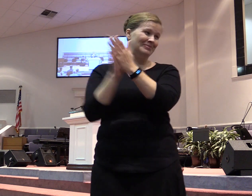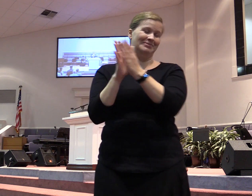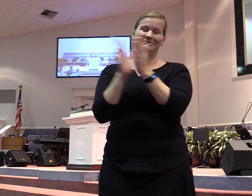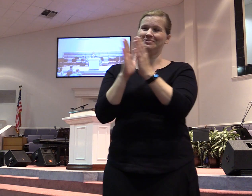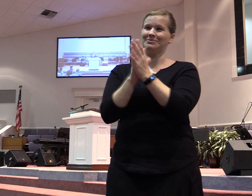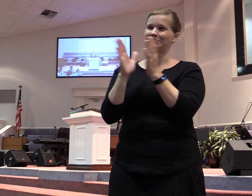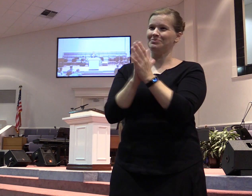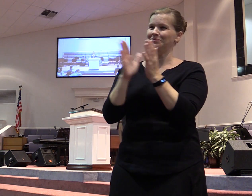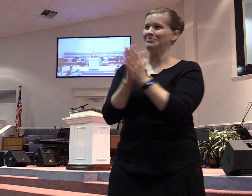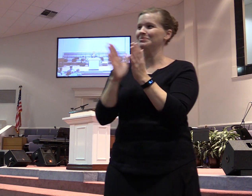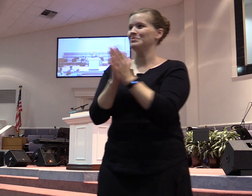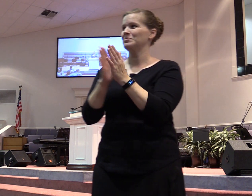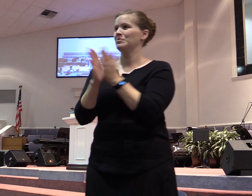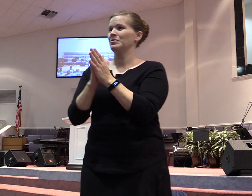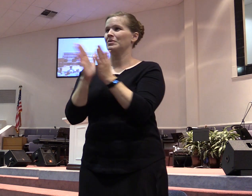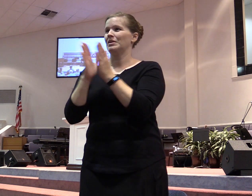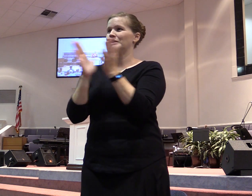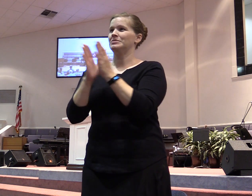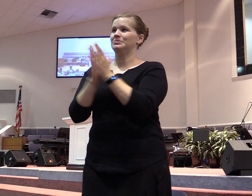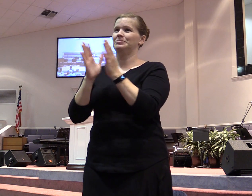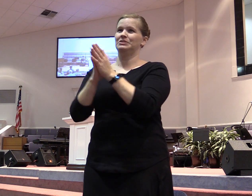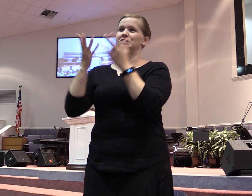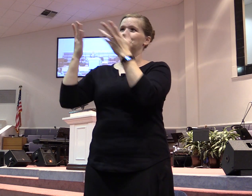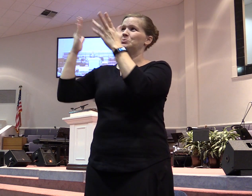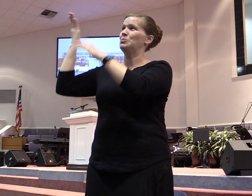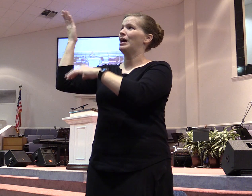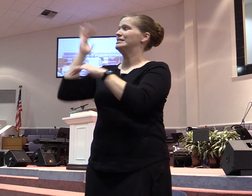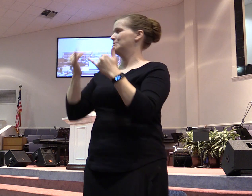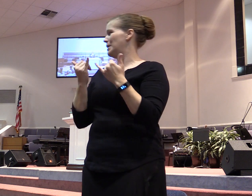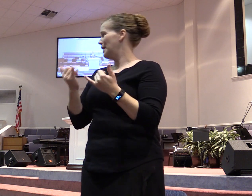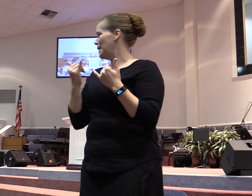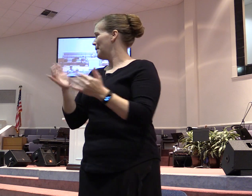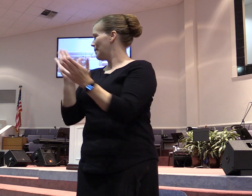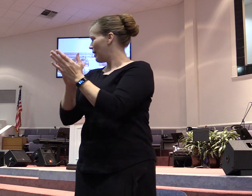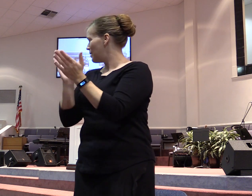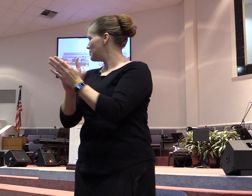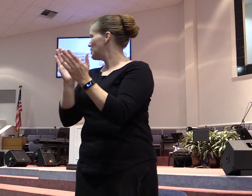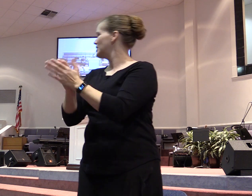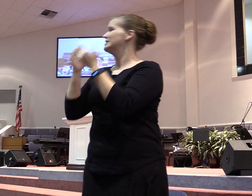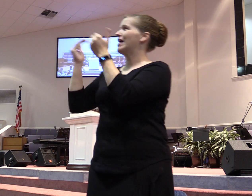Can you just lift up your voice to the Lord right now. Break your hands and thank God for his word.